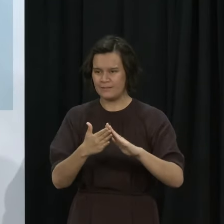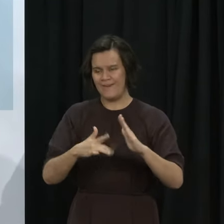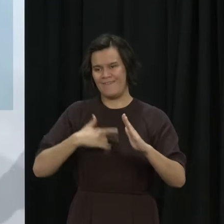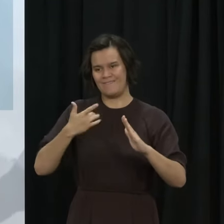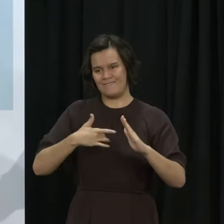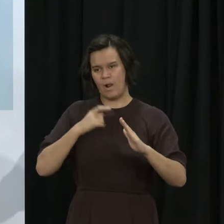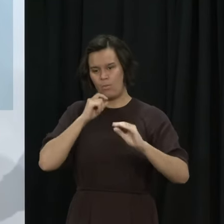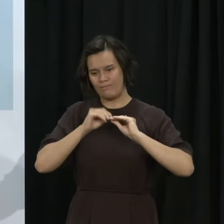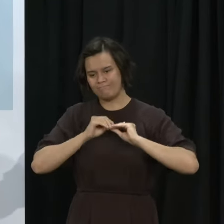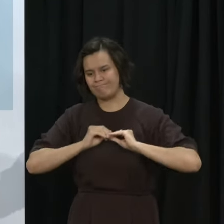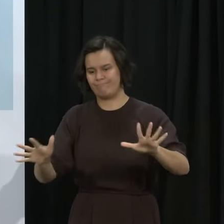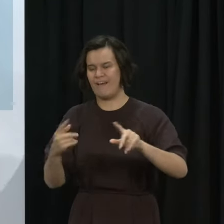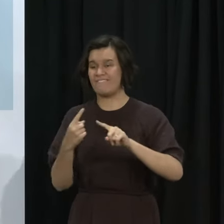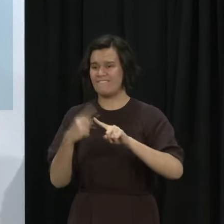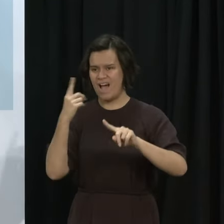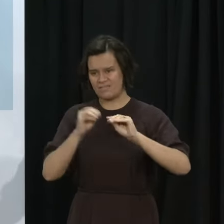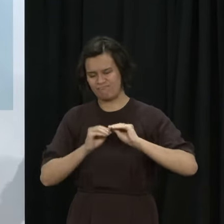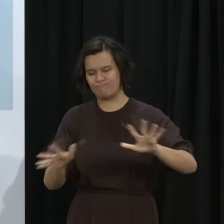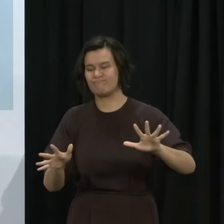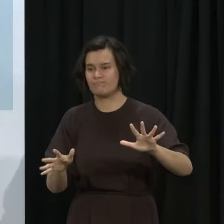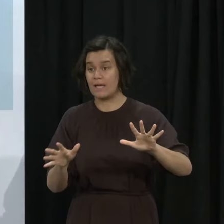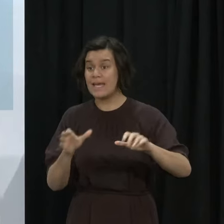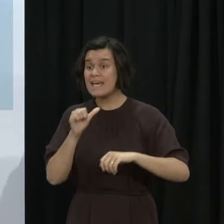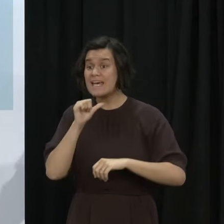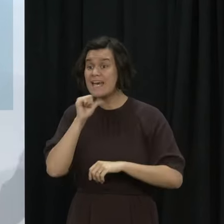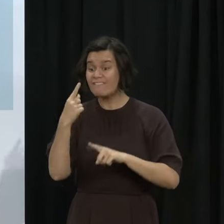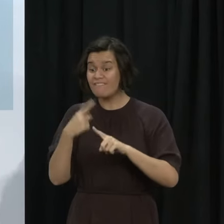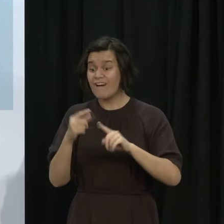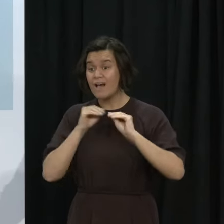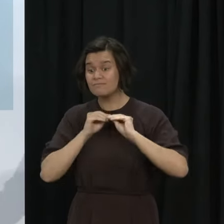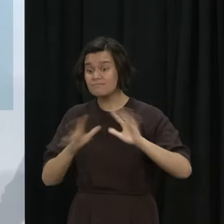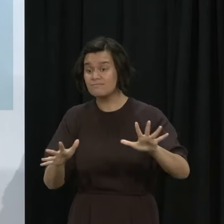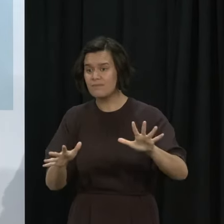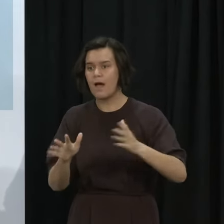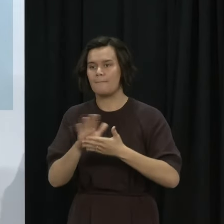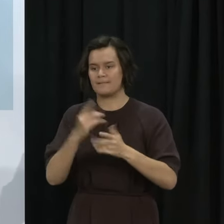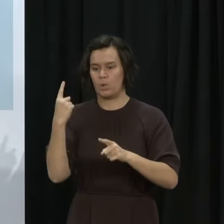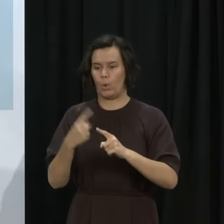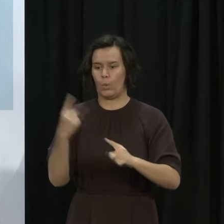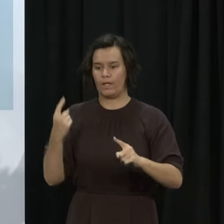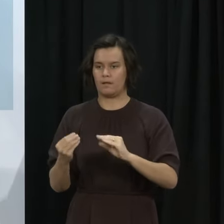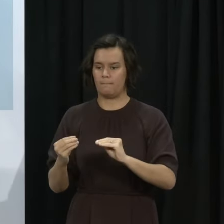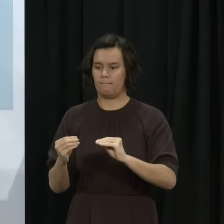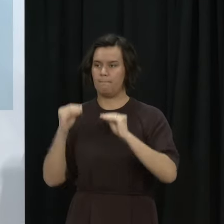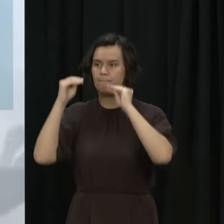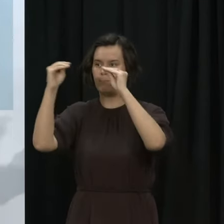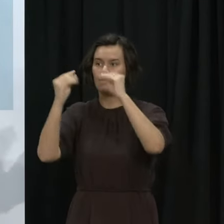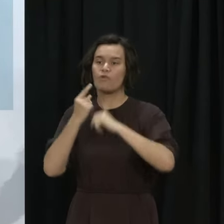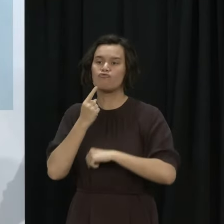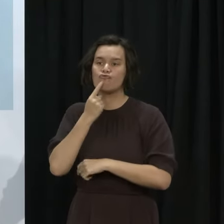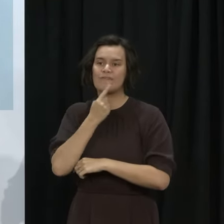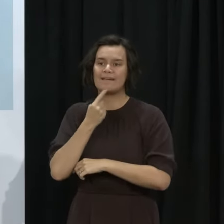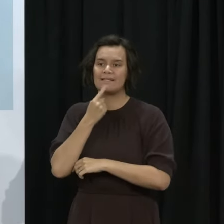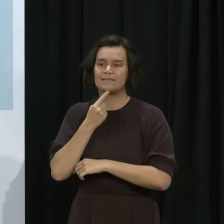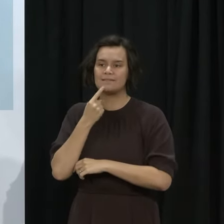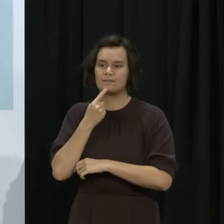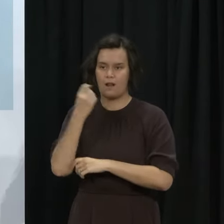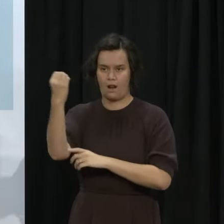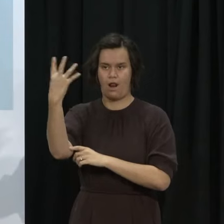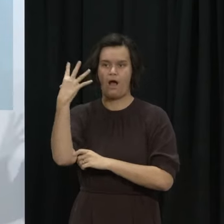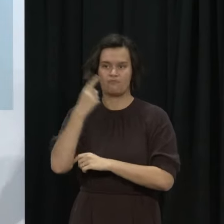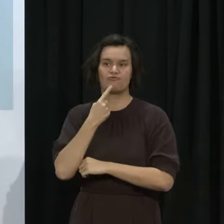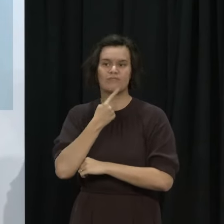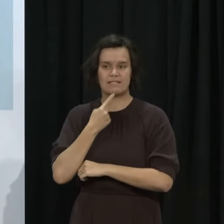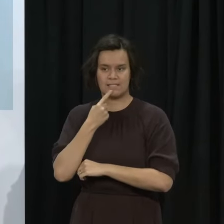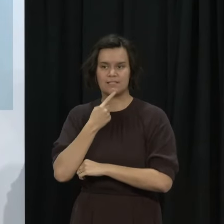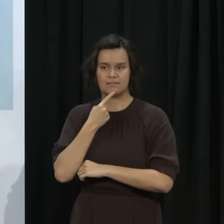spread, we may use that red traffic light setting earlier on in order to try and slow that spread. That'll give us the best